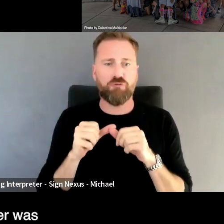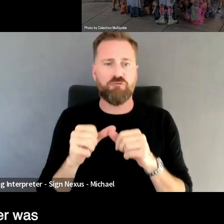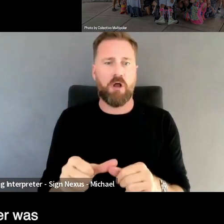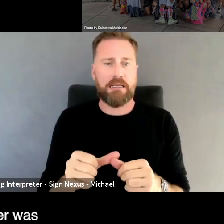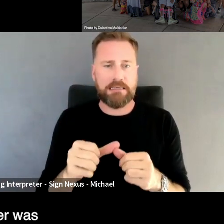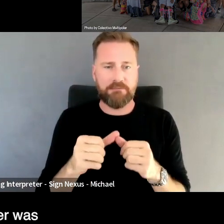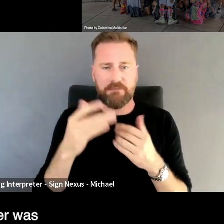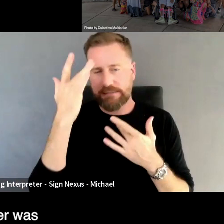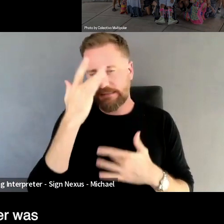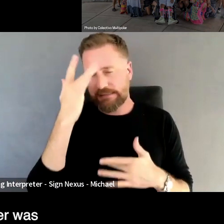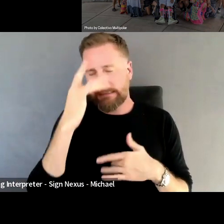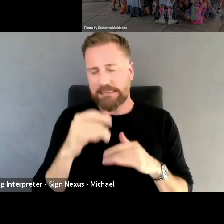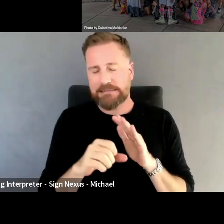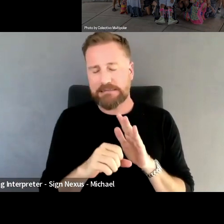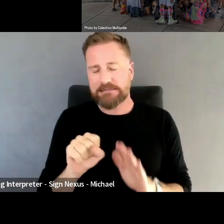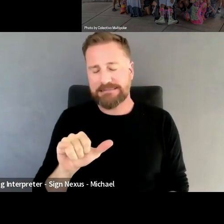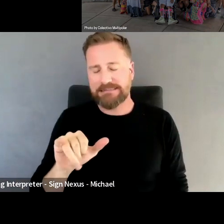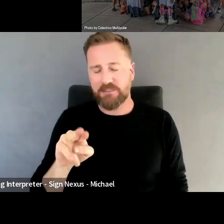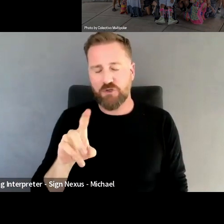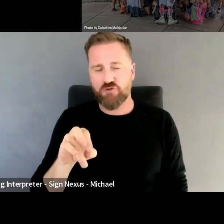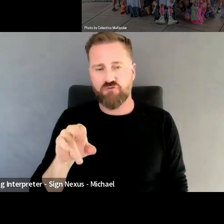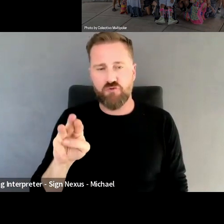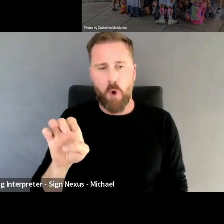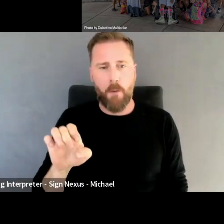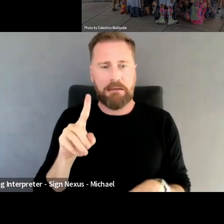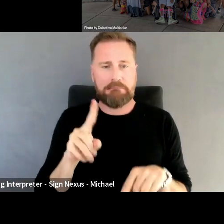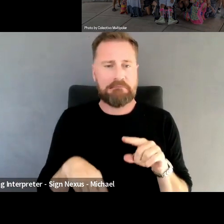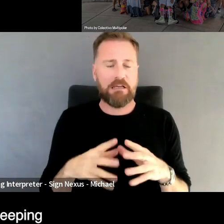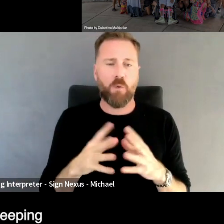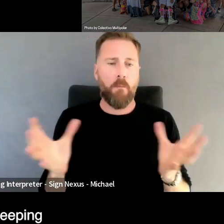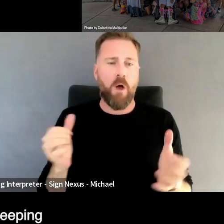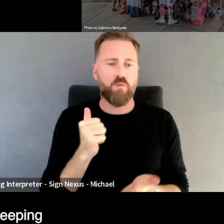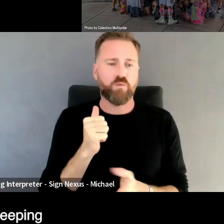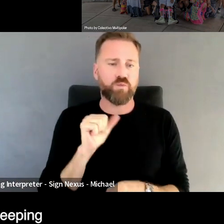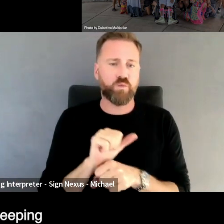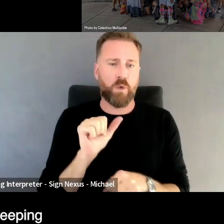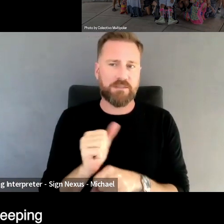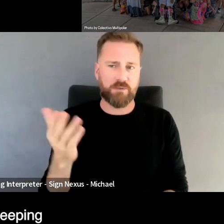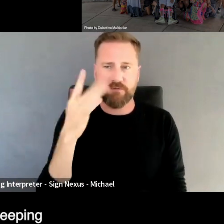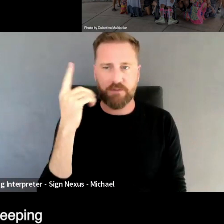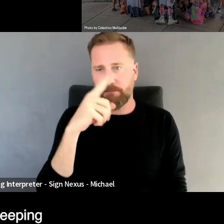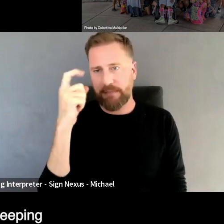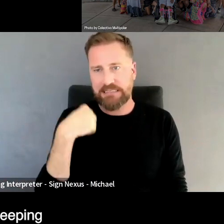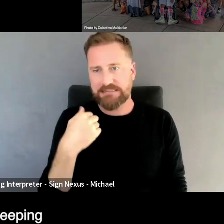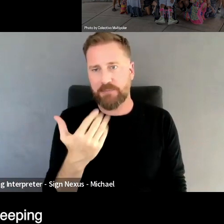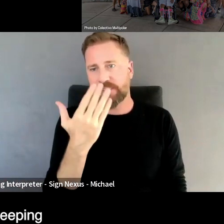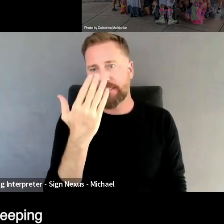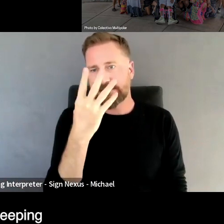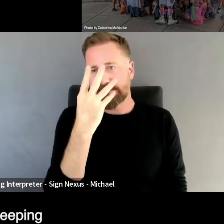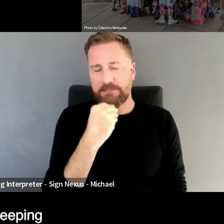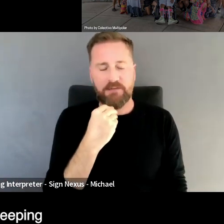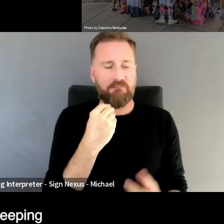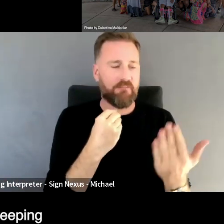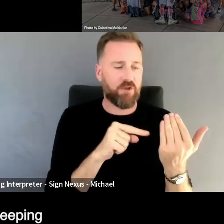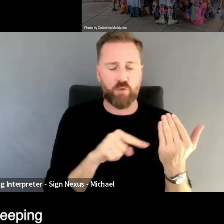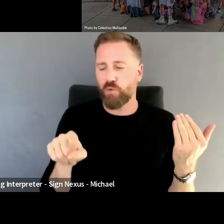to do as much work as I, as I did previously, because I was sleeping 15 to 20 hours a